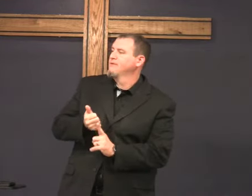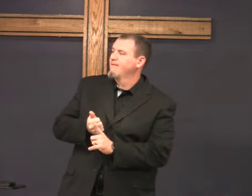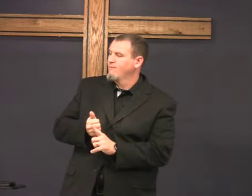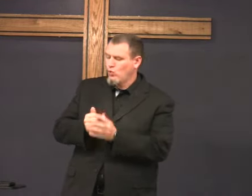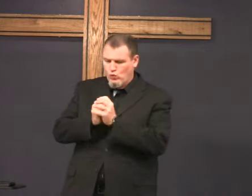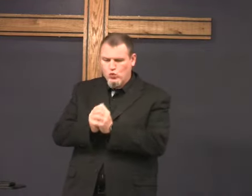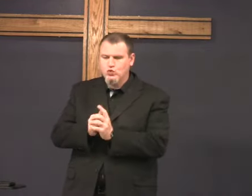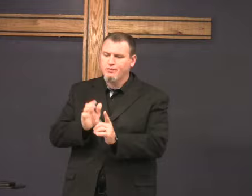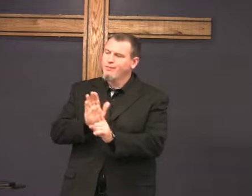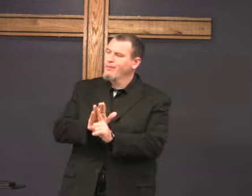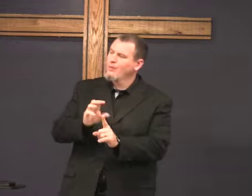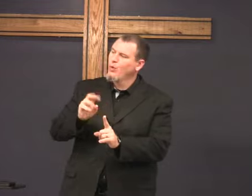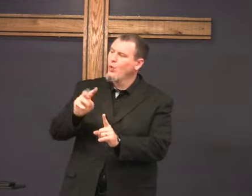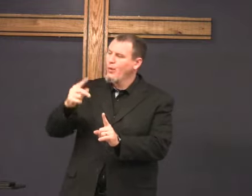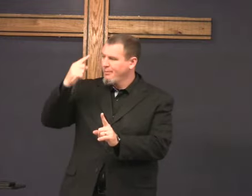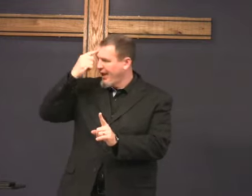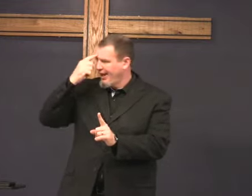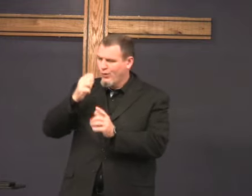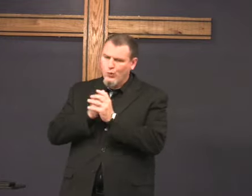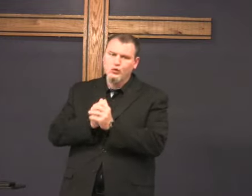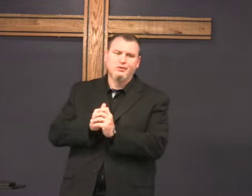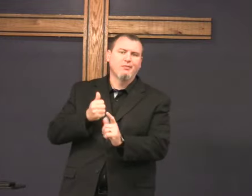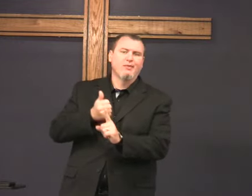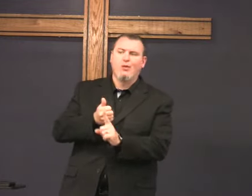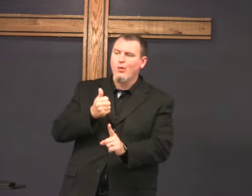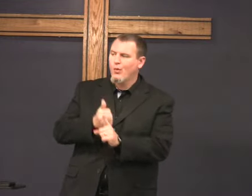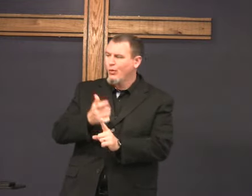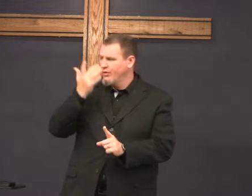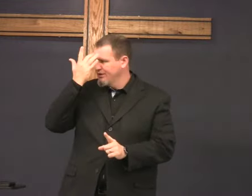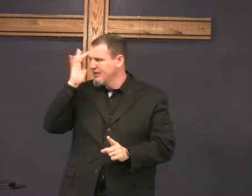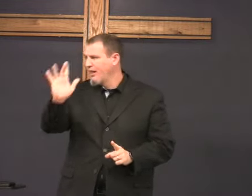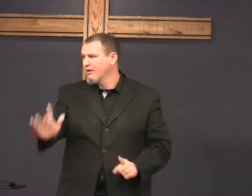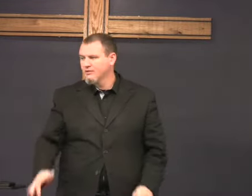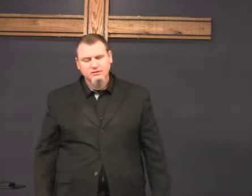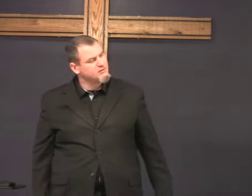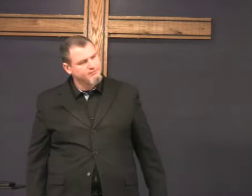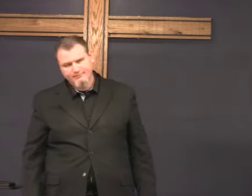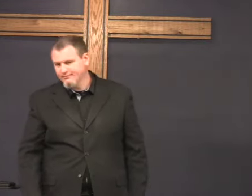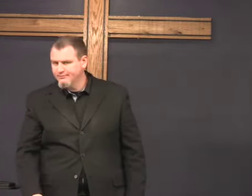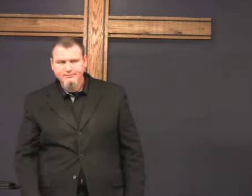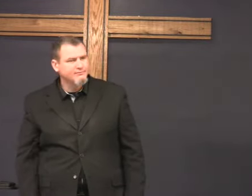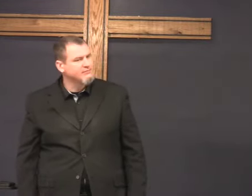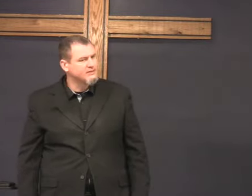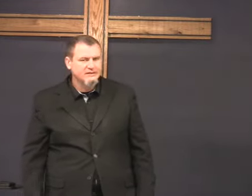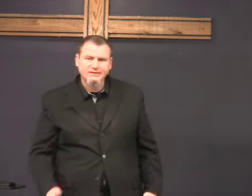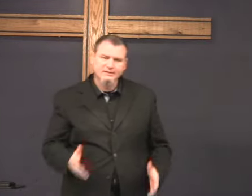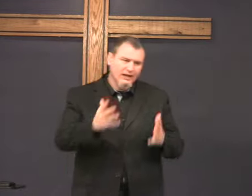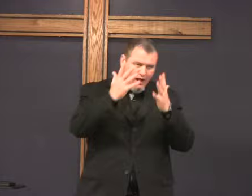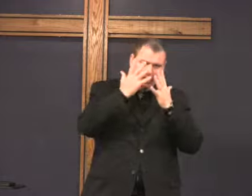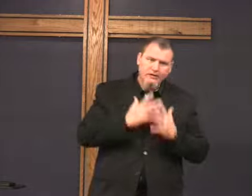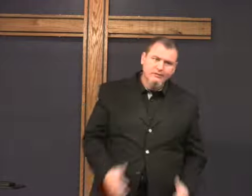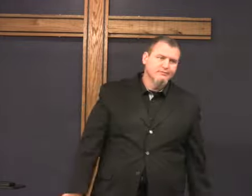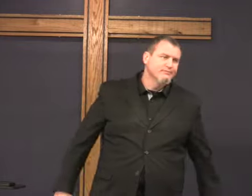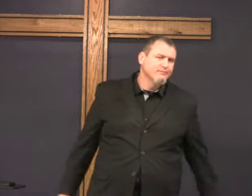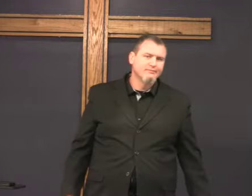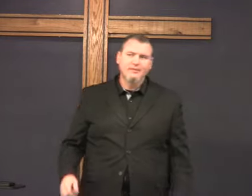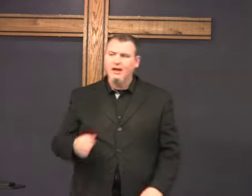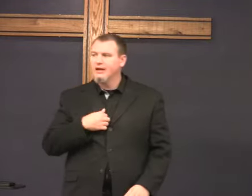they worship themselves. They worship their own minds, their own intelligence. That's sad.